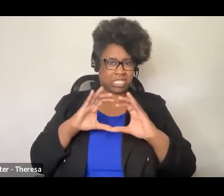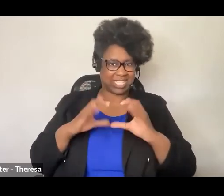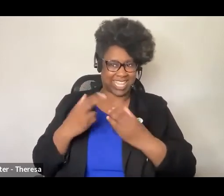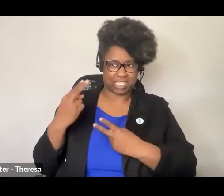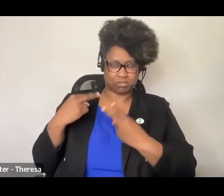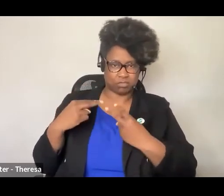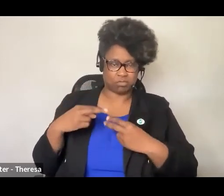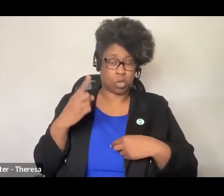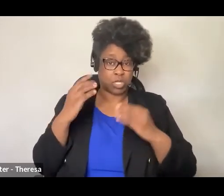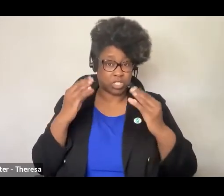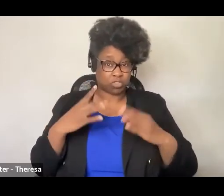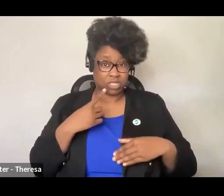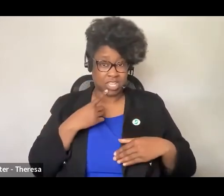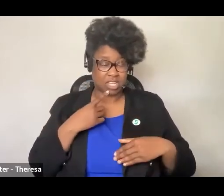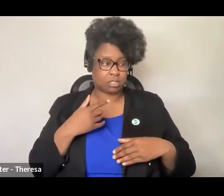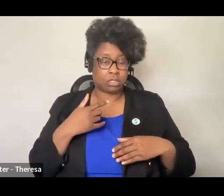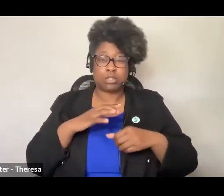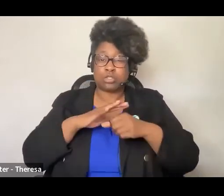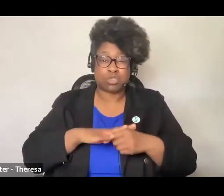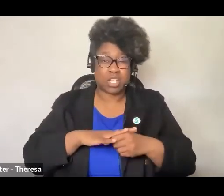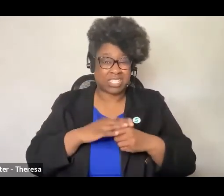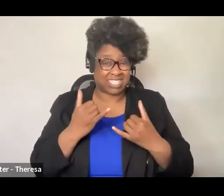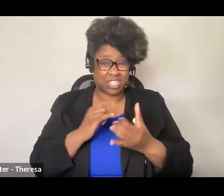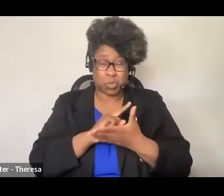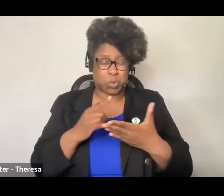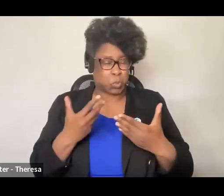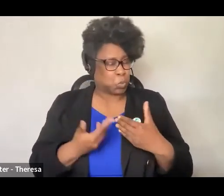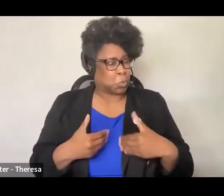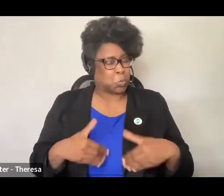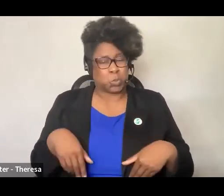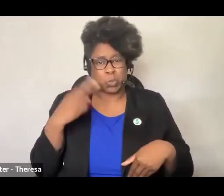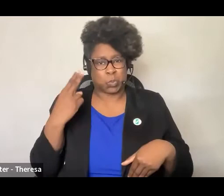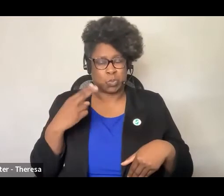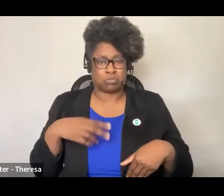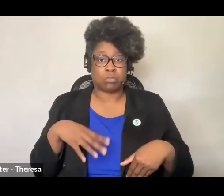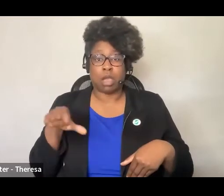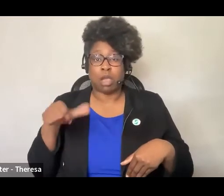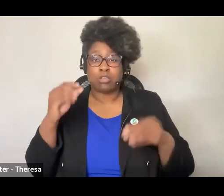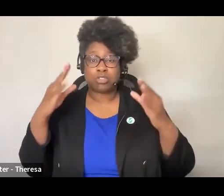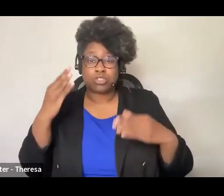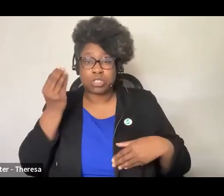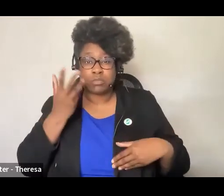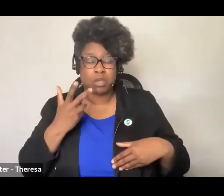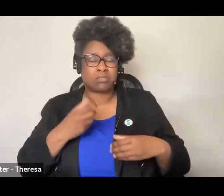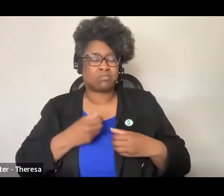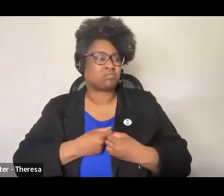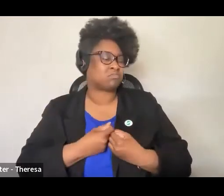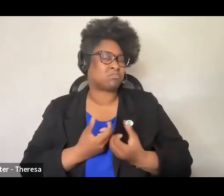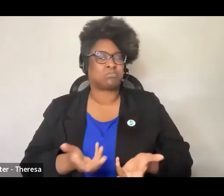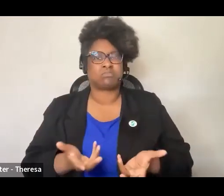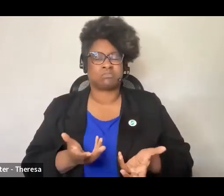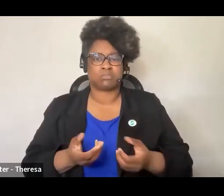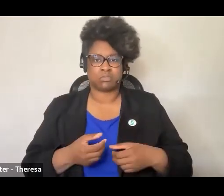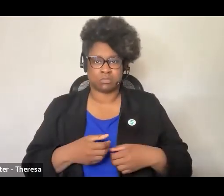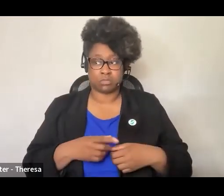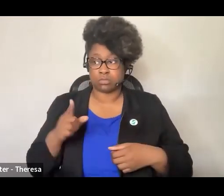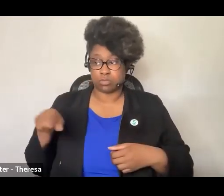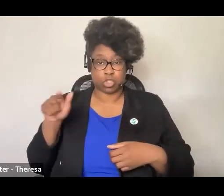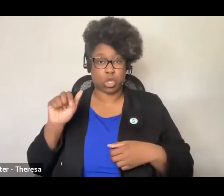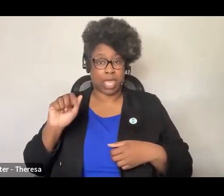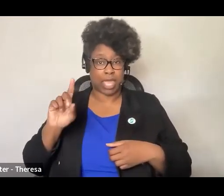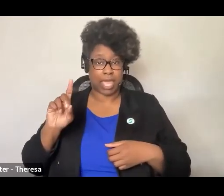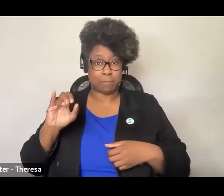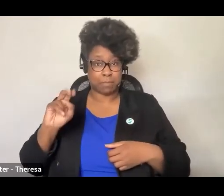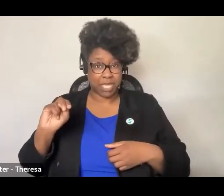teacher said, the stress levels are high this week. Another commented on their exhaustion. Of course, site administrators were also held accountable by district